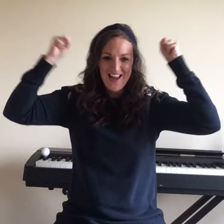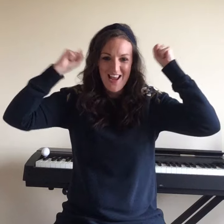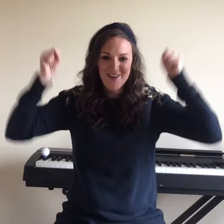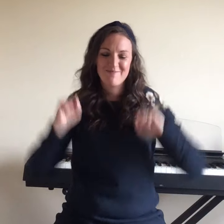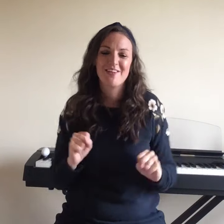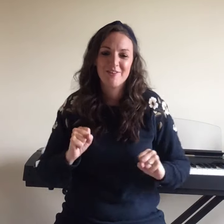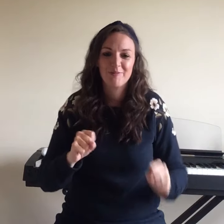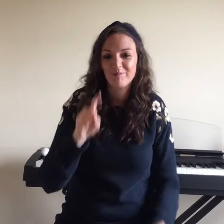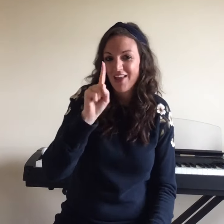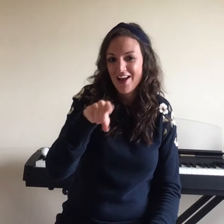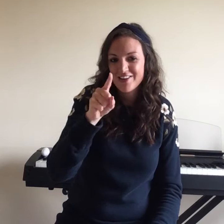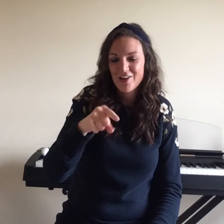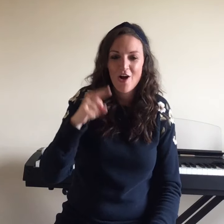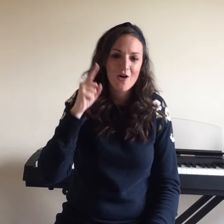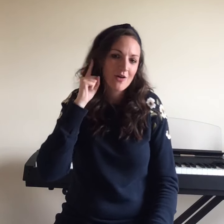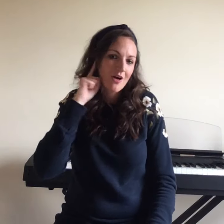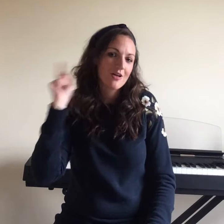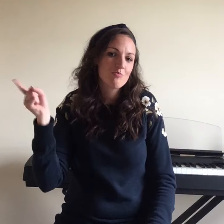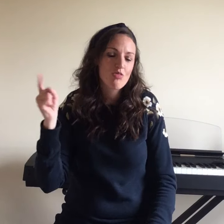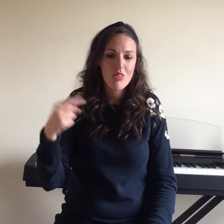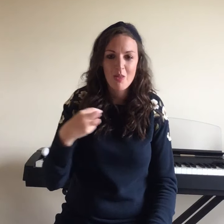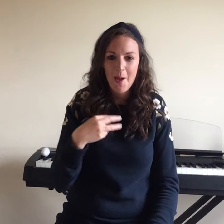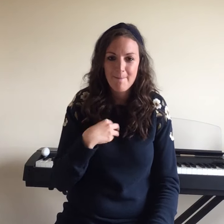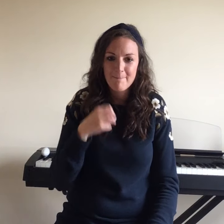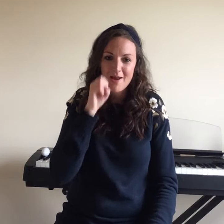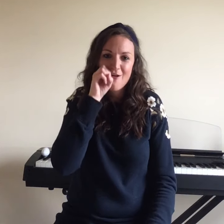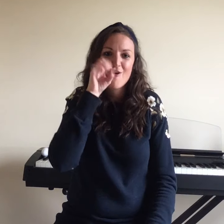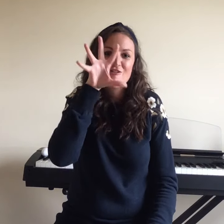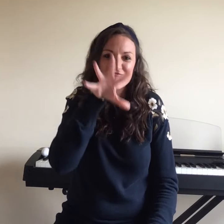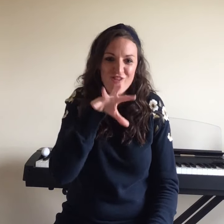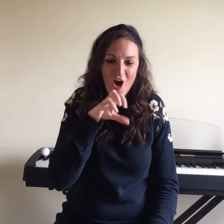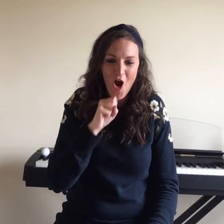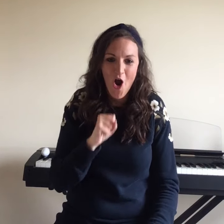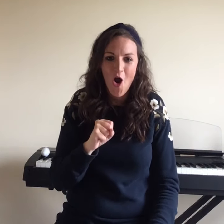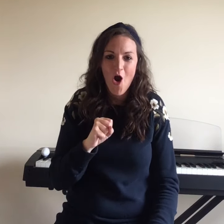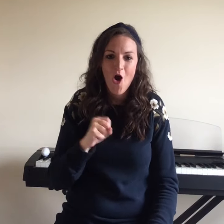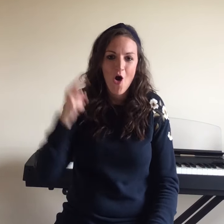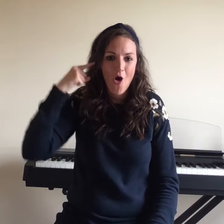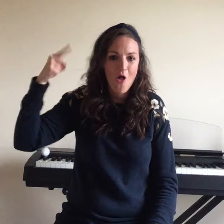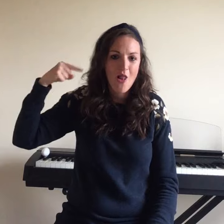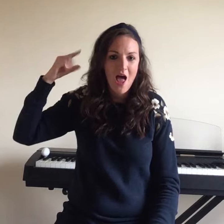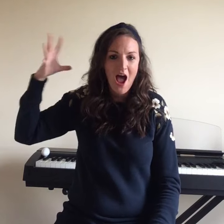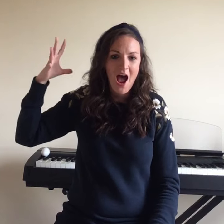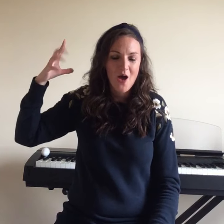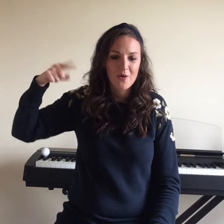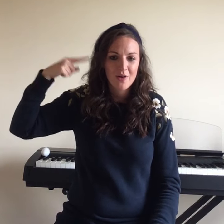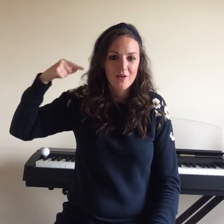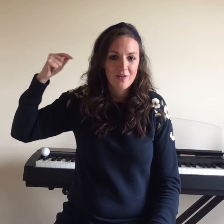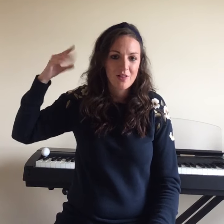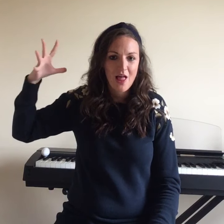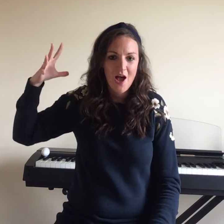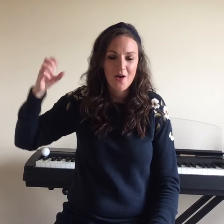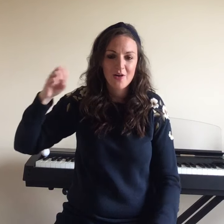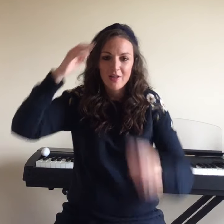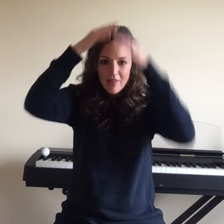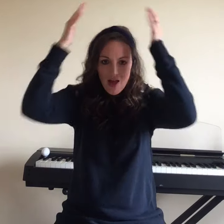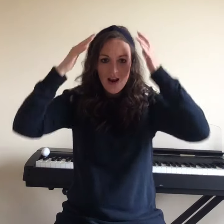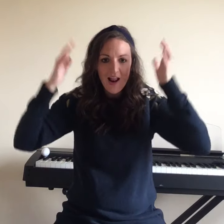champion And you're the one who can be wrong Louder, louder than